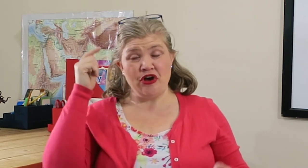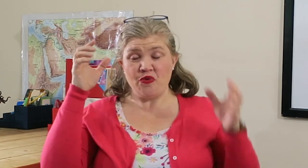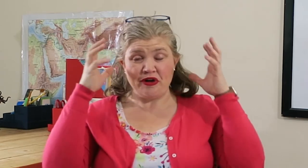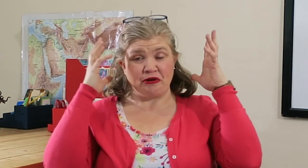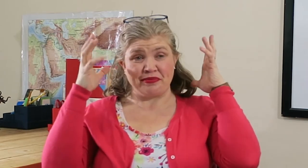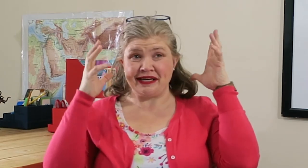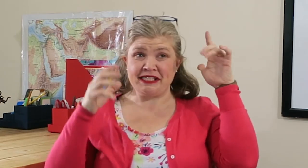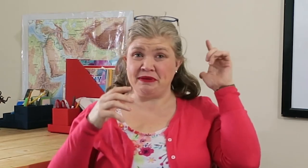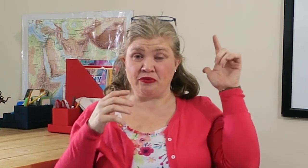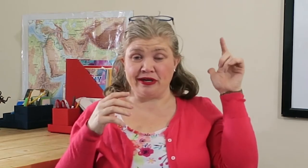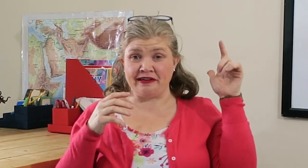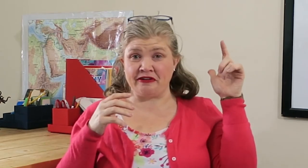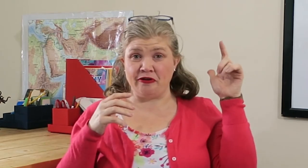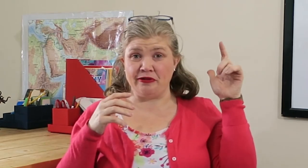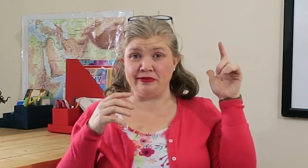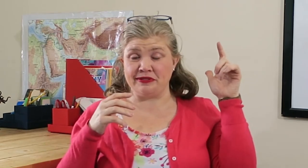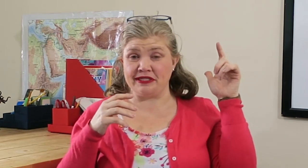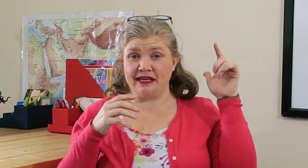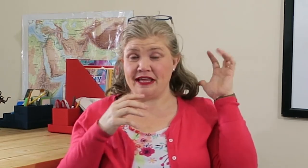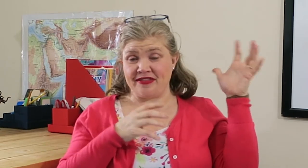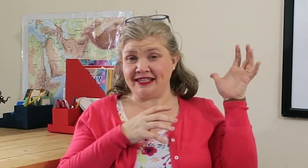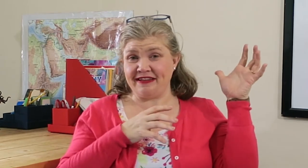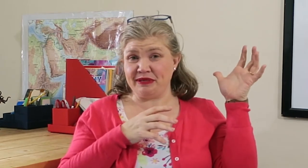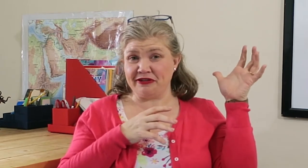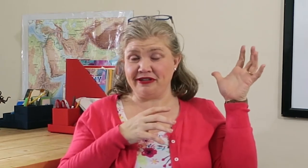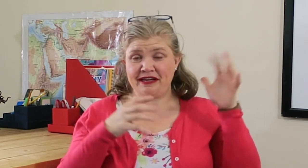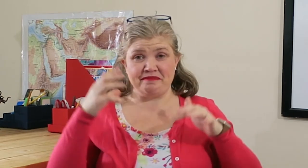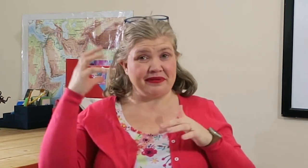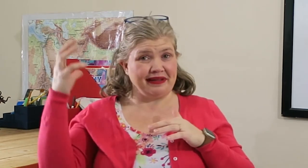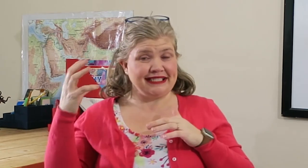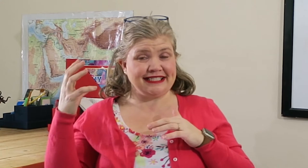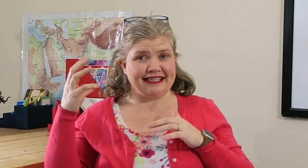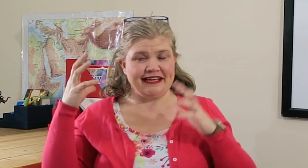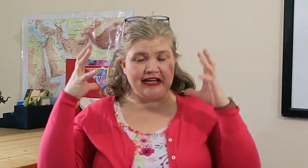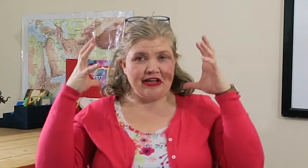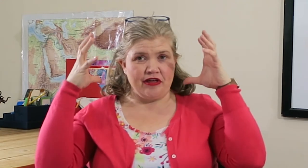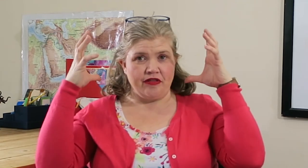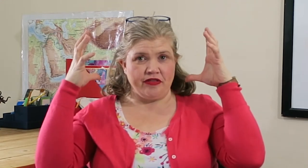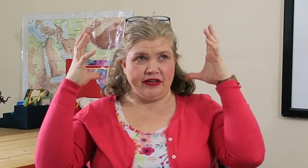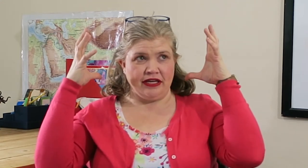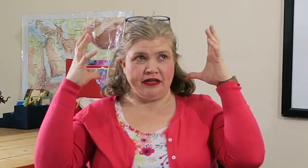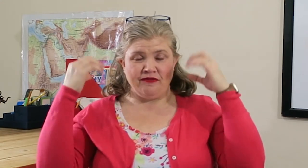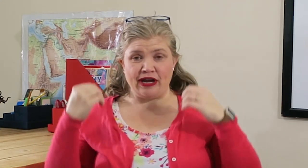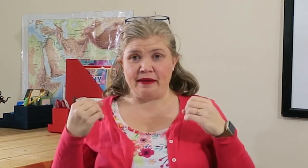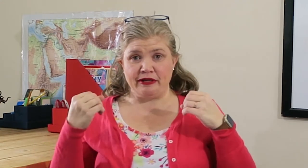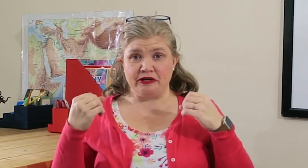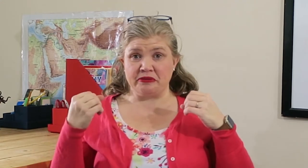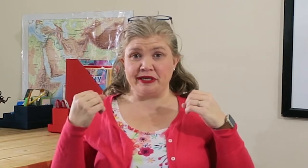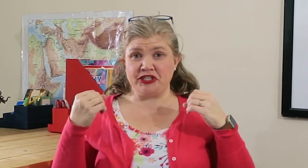while their brain's been working on all those things they've been learning, plus the vocabulary-rich